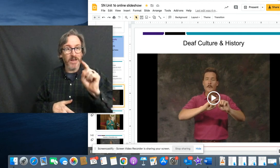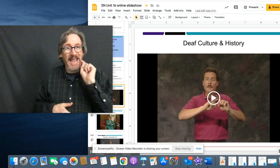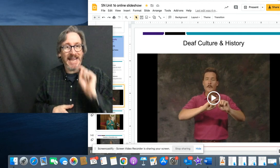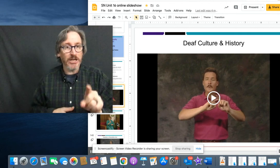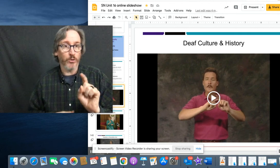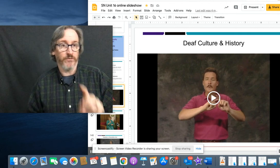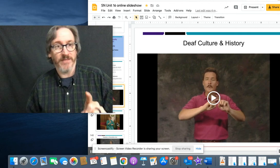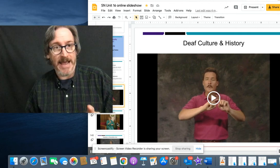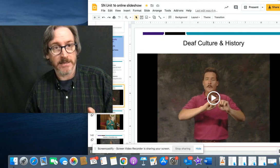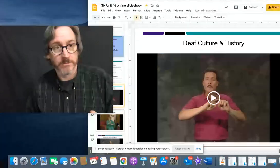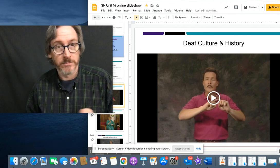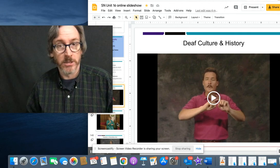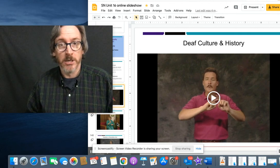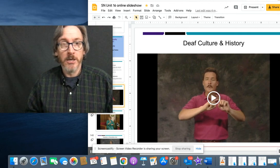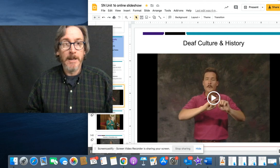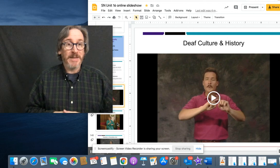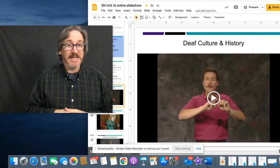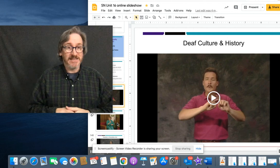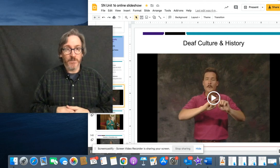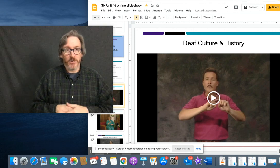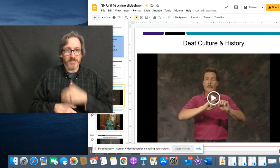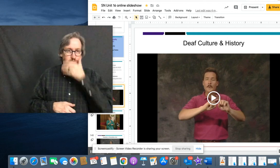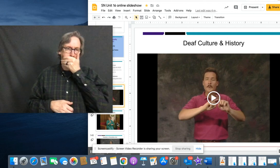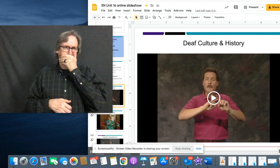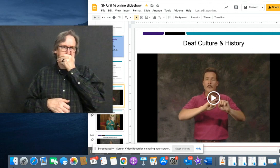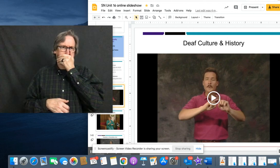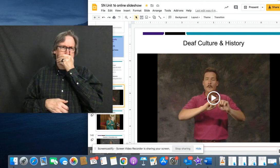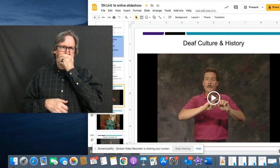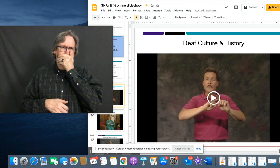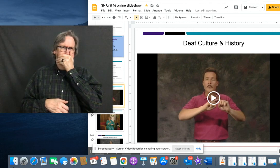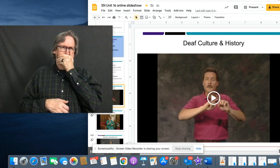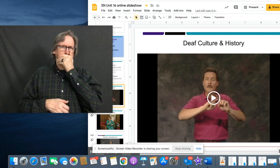they will hate you for that. Because every morning is